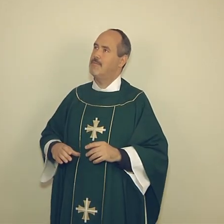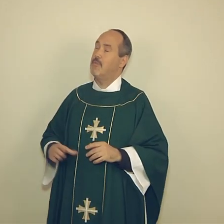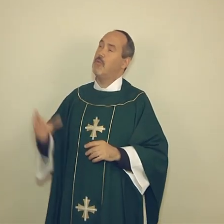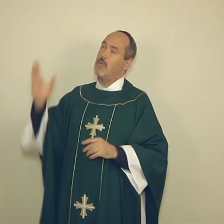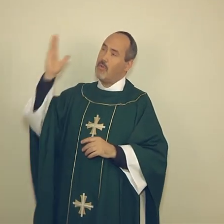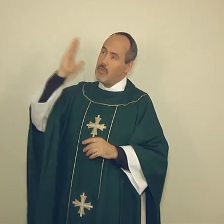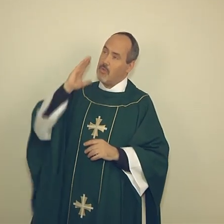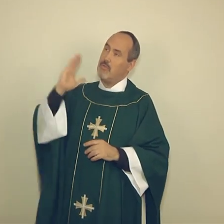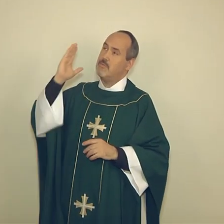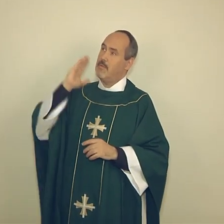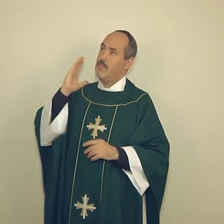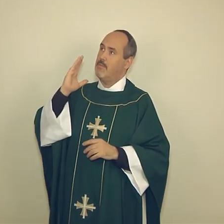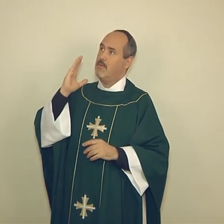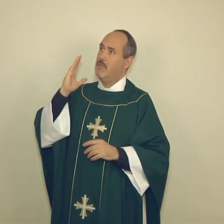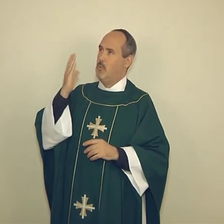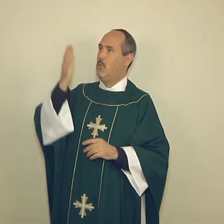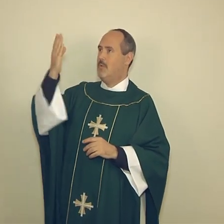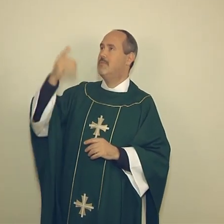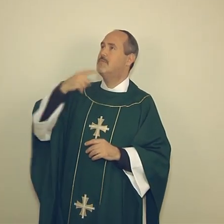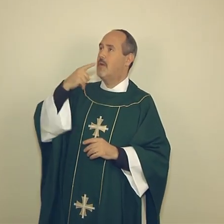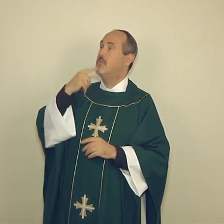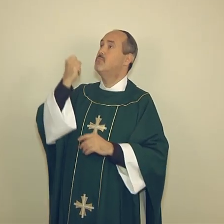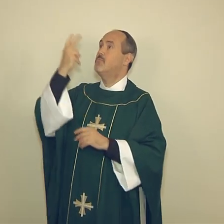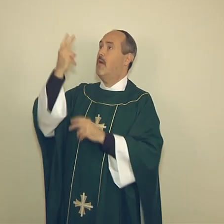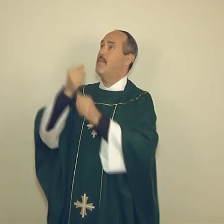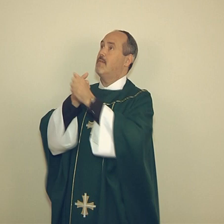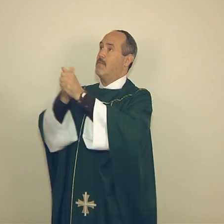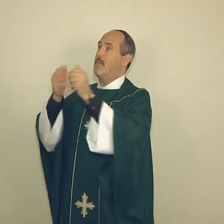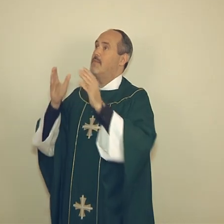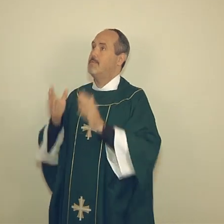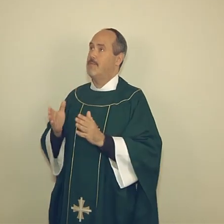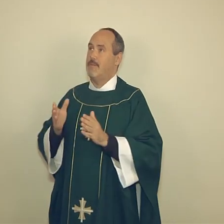Lord Jesus Christ, who said to your apostles,